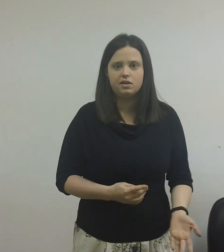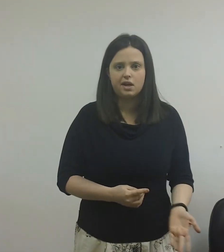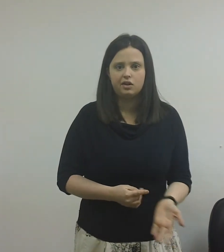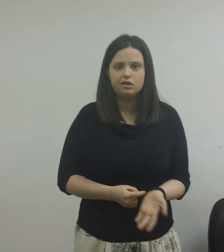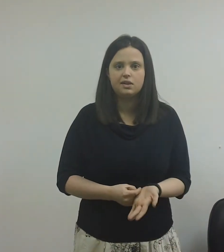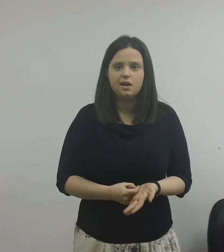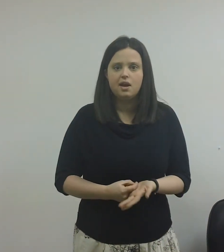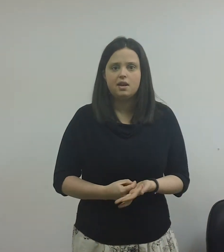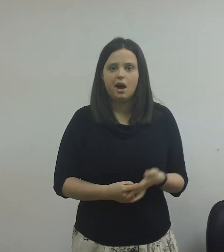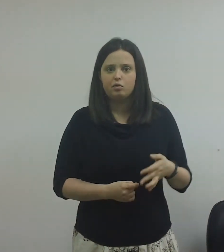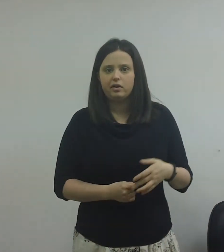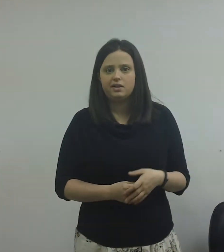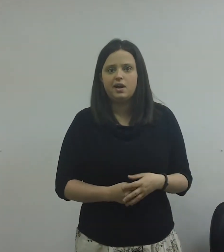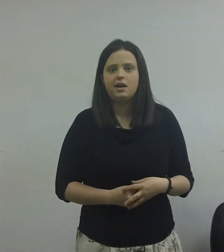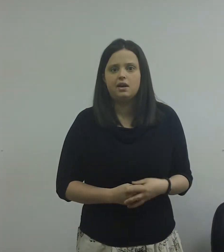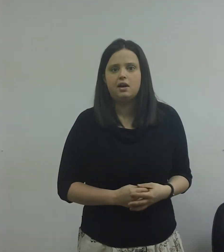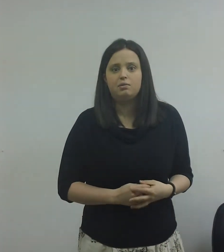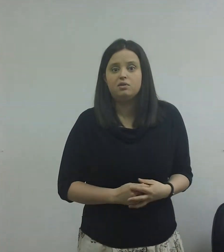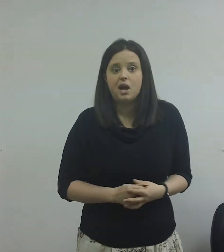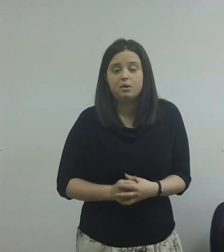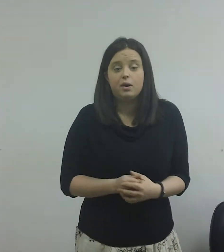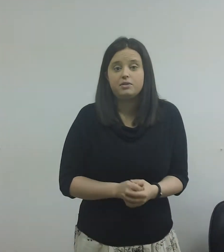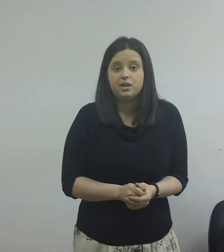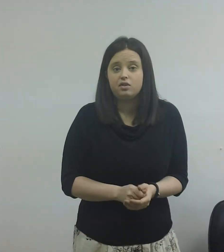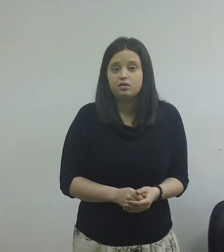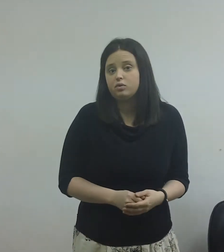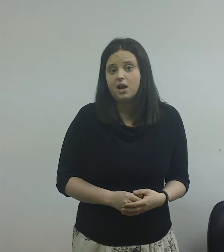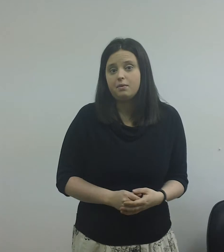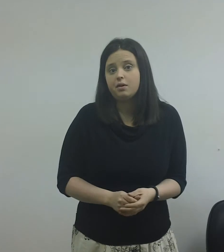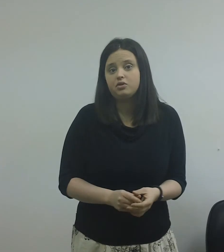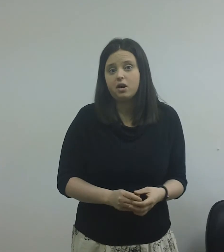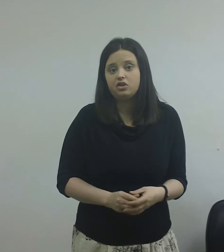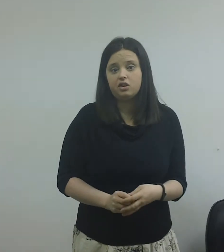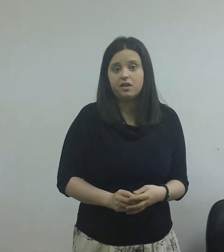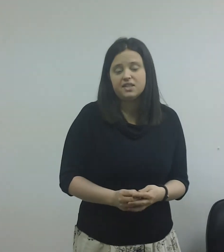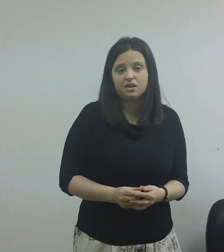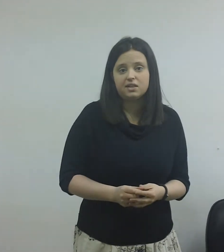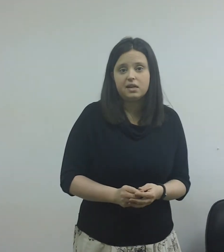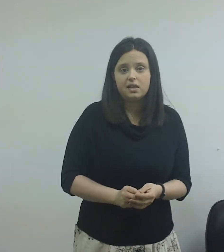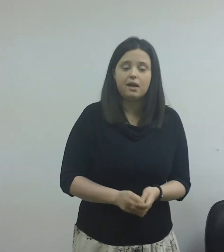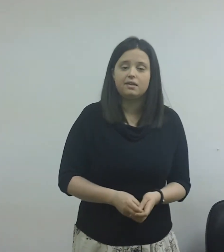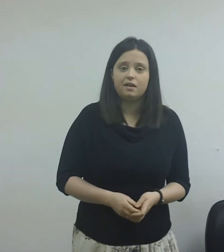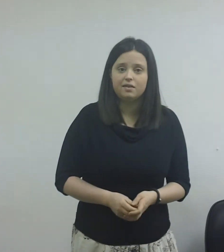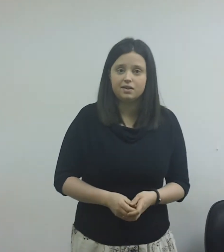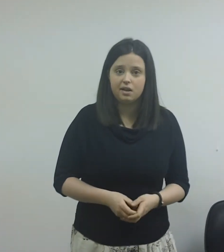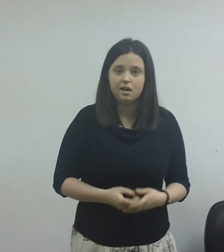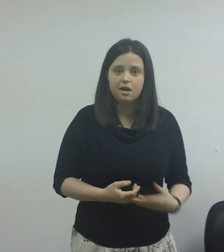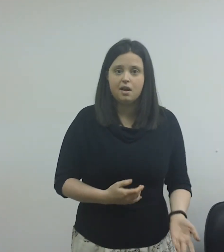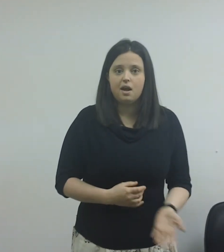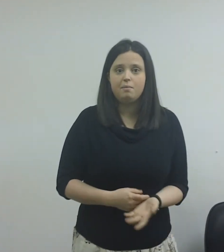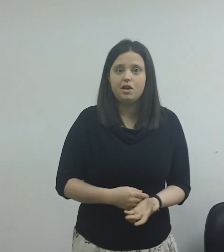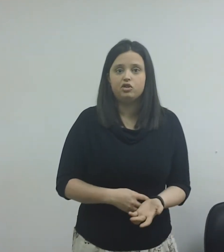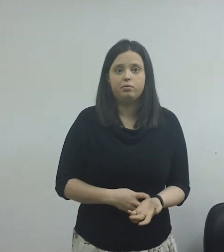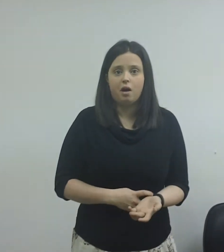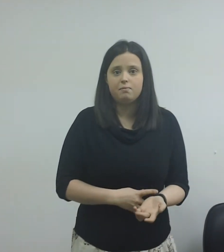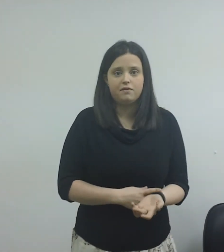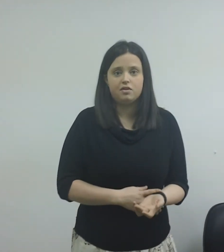retailers not really take their tablet web strategy on it seriously, and that is obviously a major problem. If